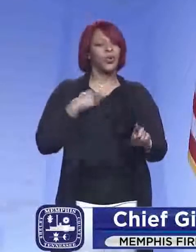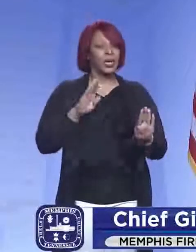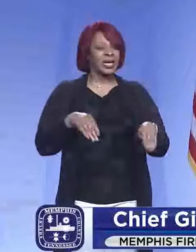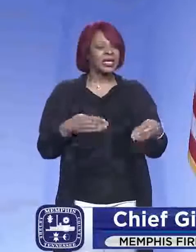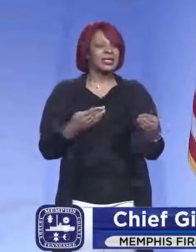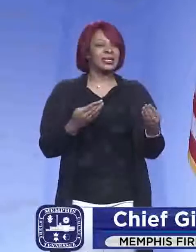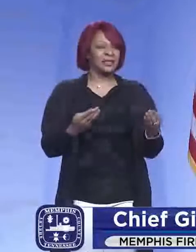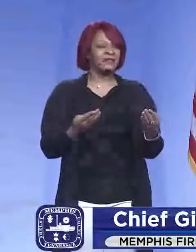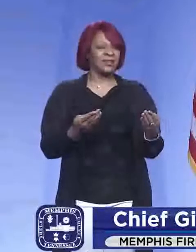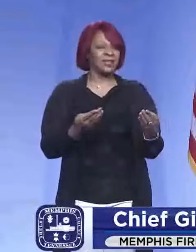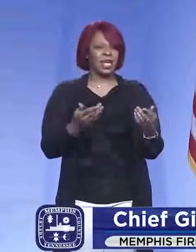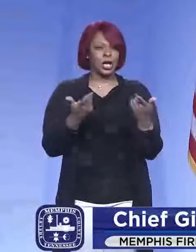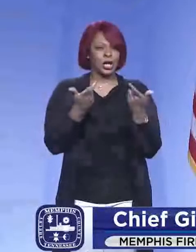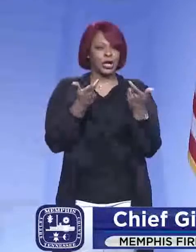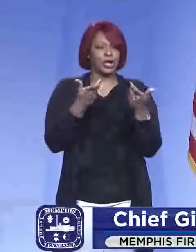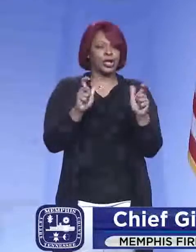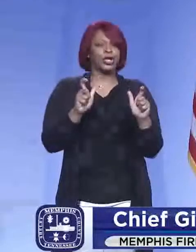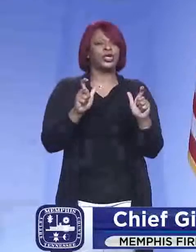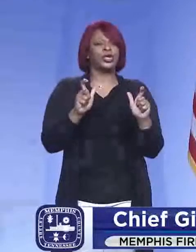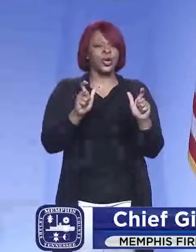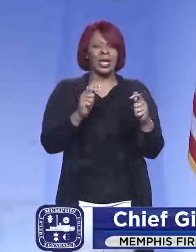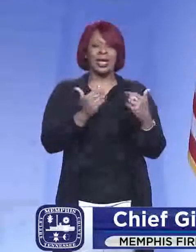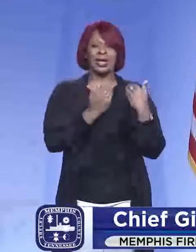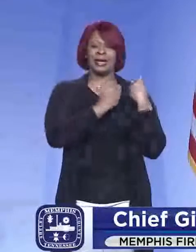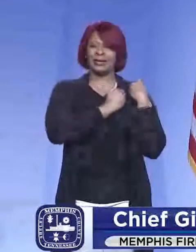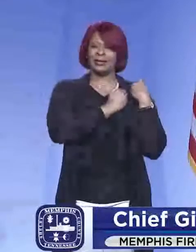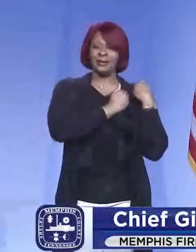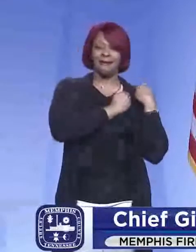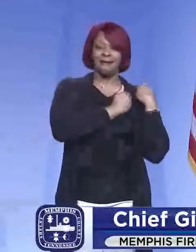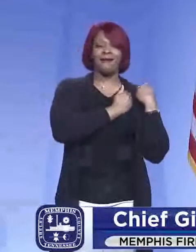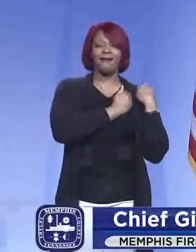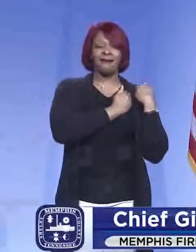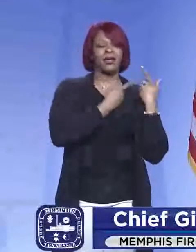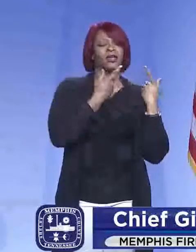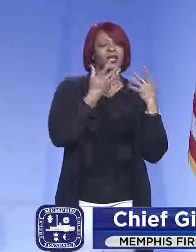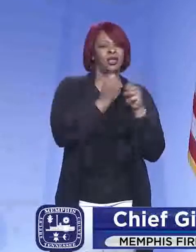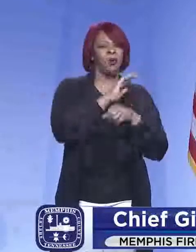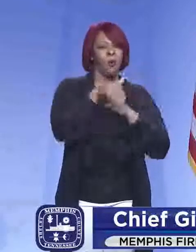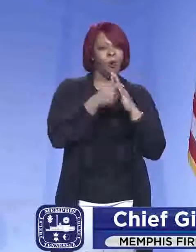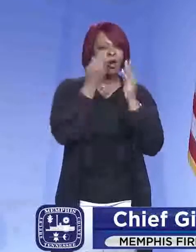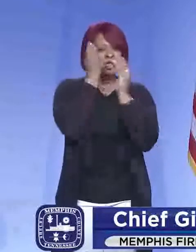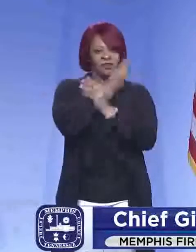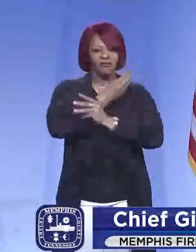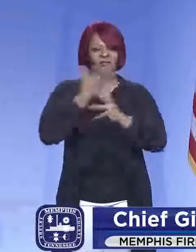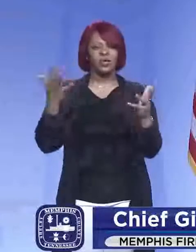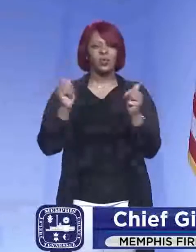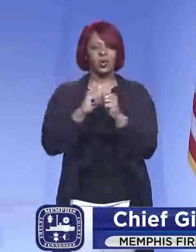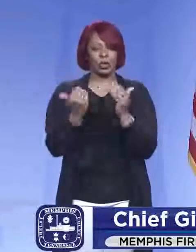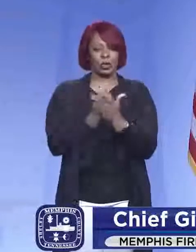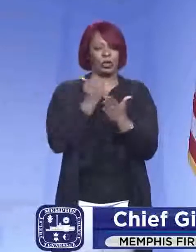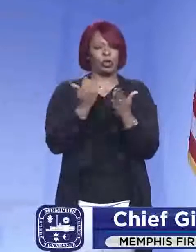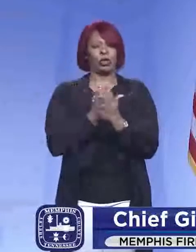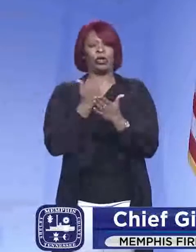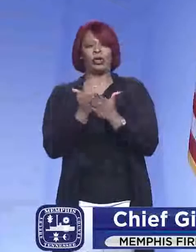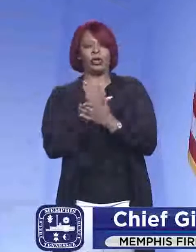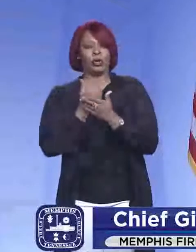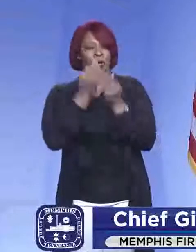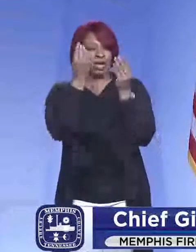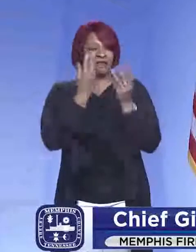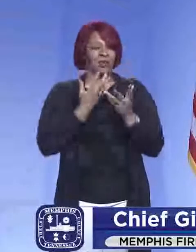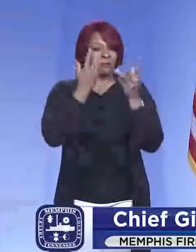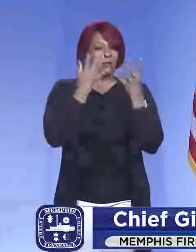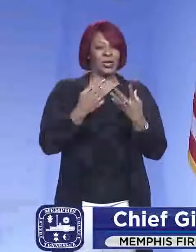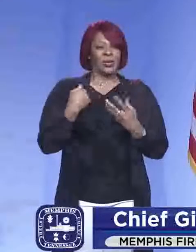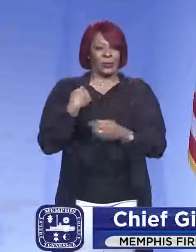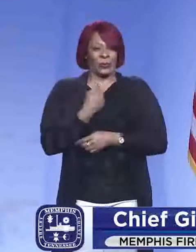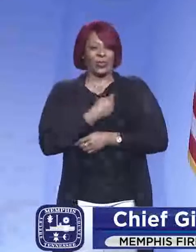a, uh, huge monumental task and trying to get all the information with a lot of moving parts and a lot of information, uh,